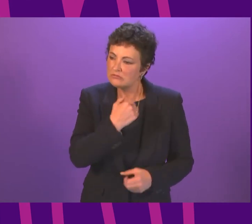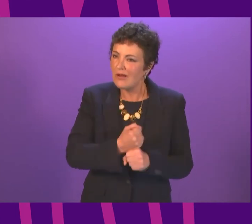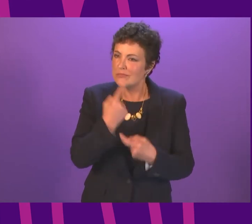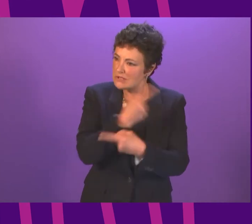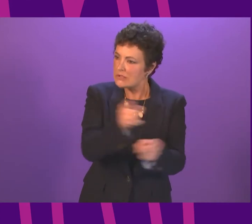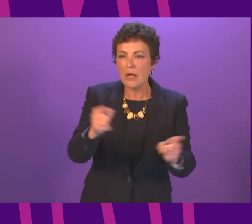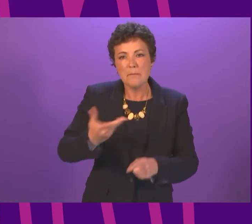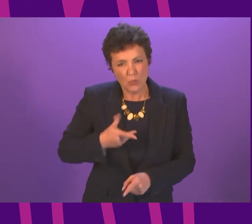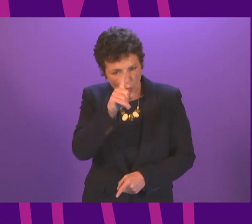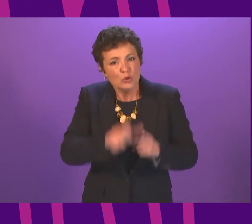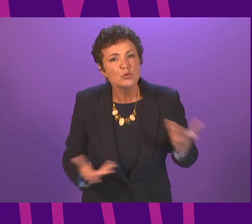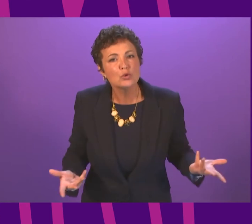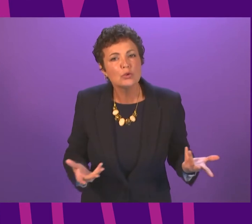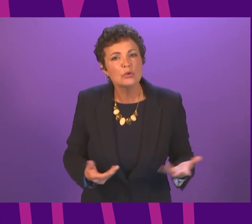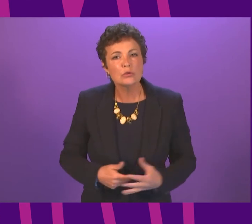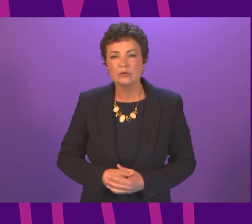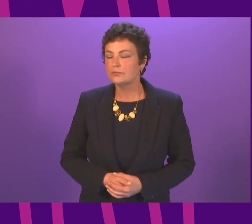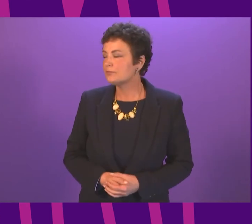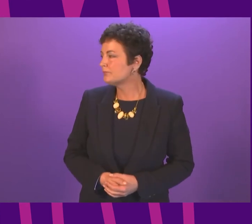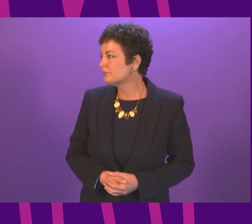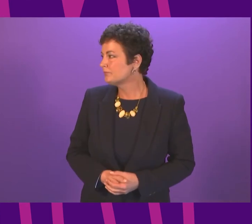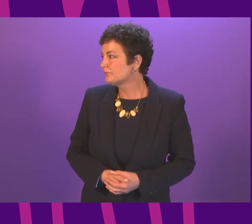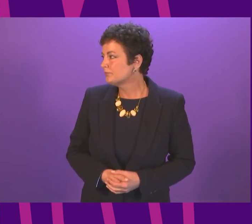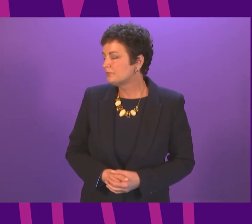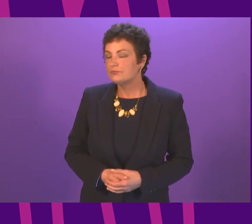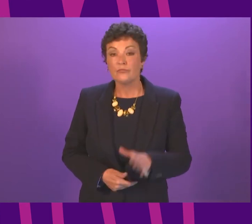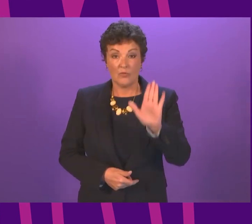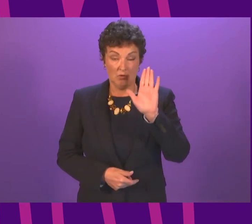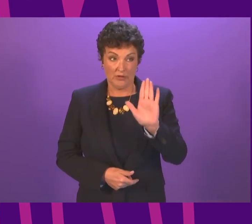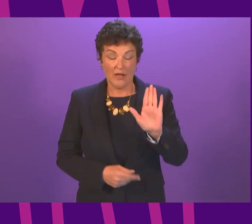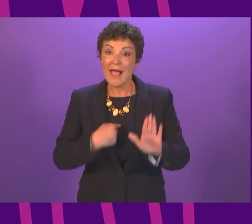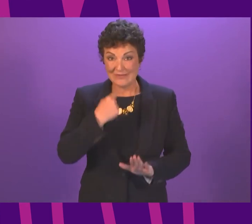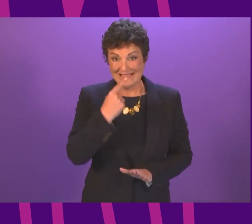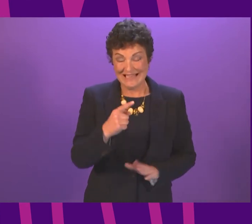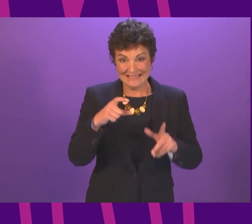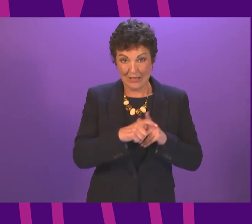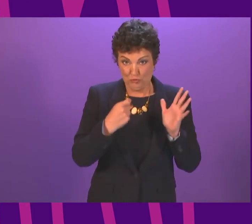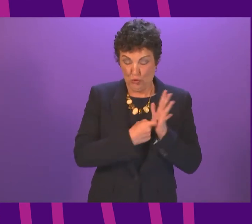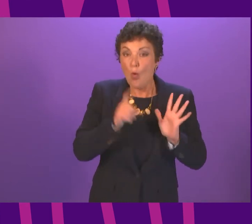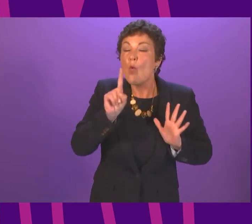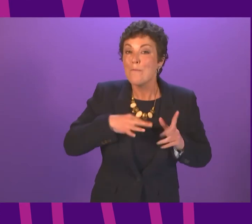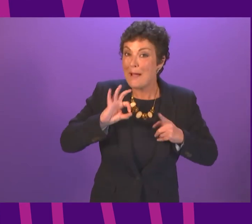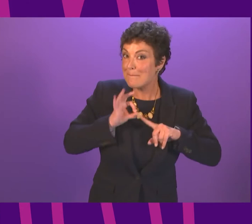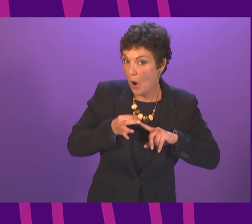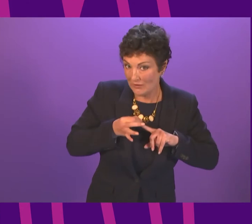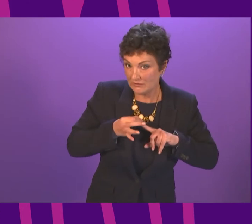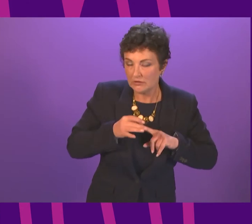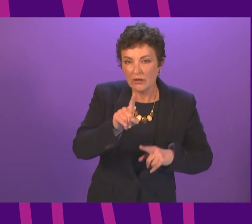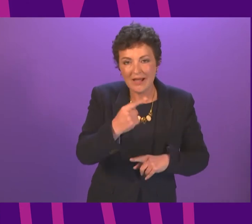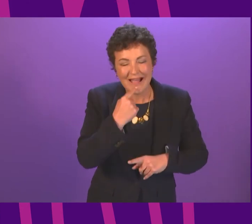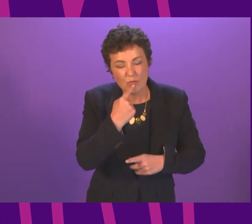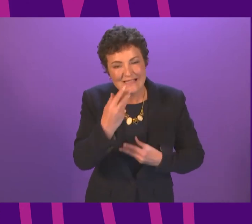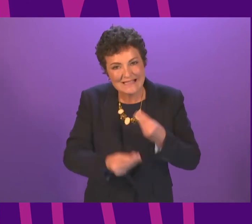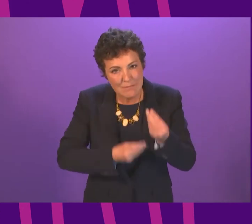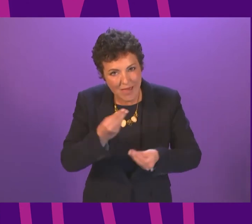First Minister. I would say to Douglas Ross that the point I was making in my earlier answer was about the importance